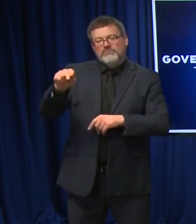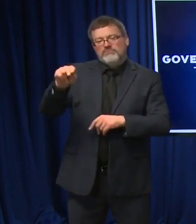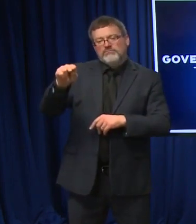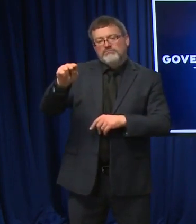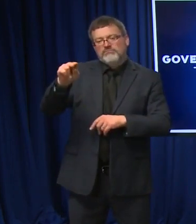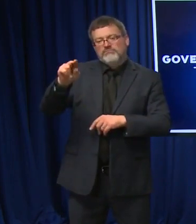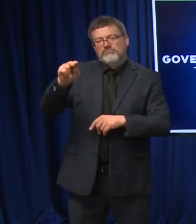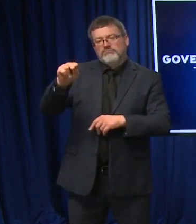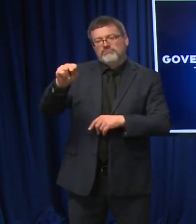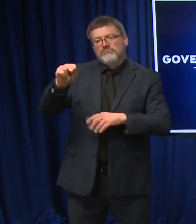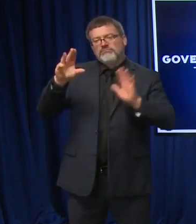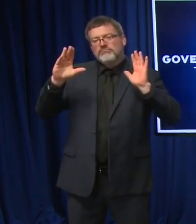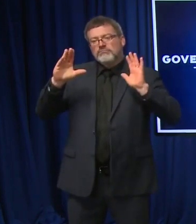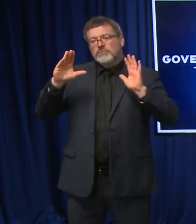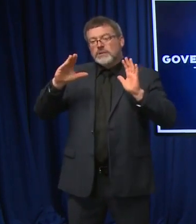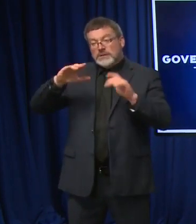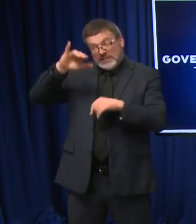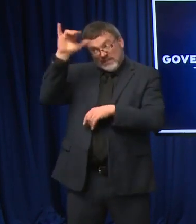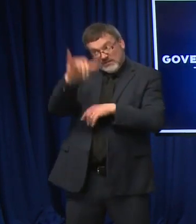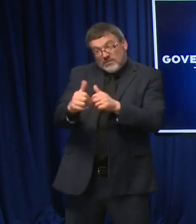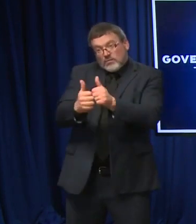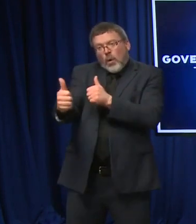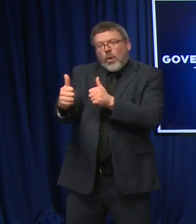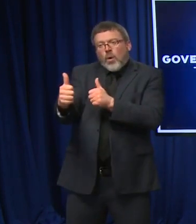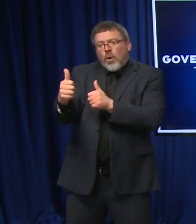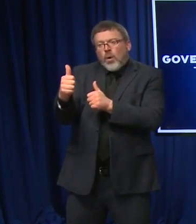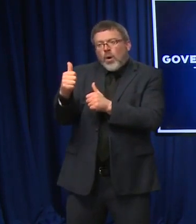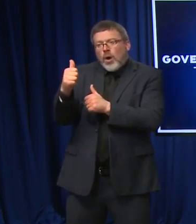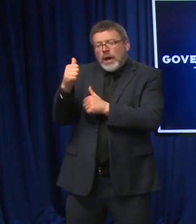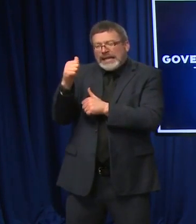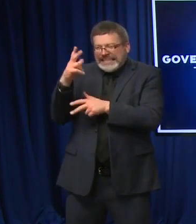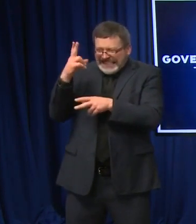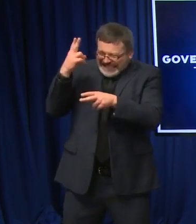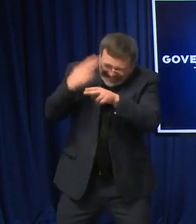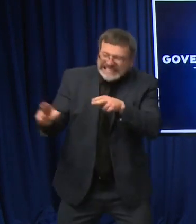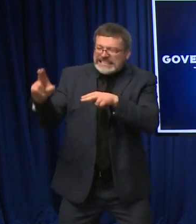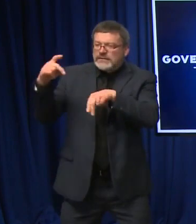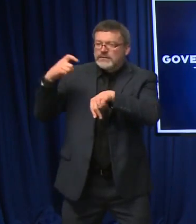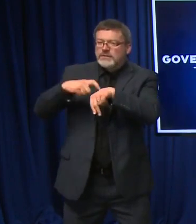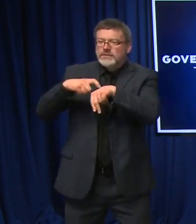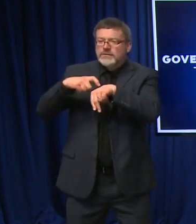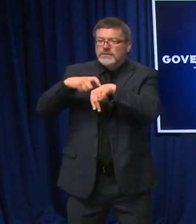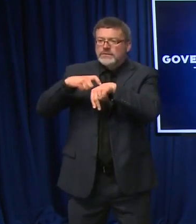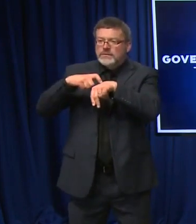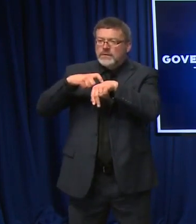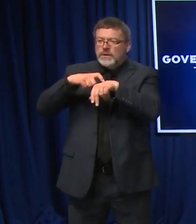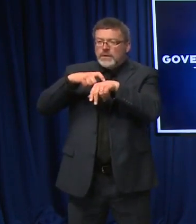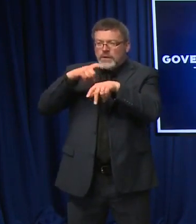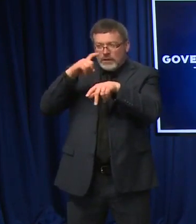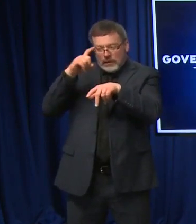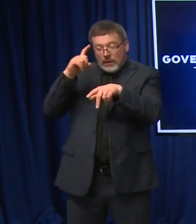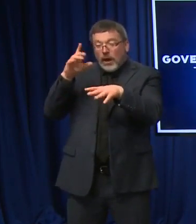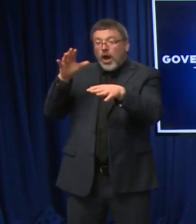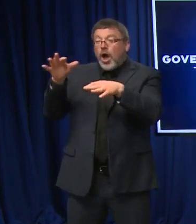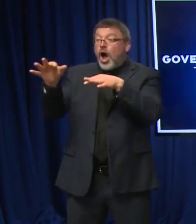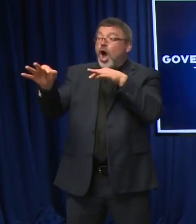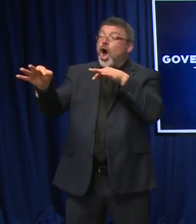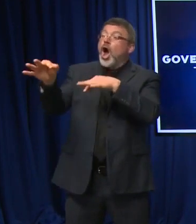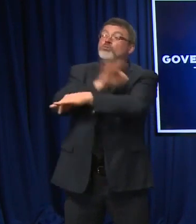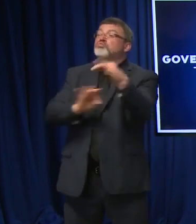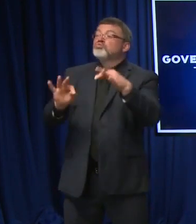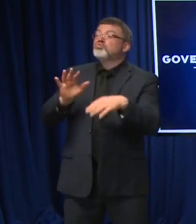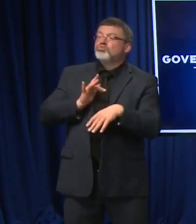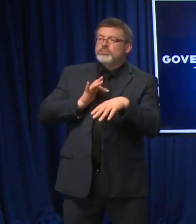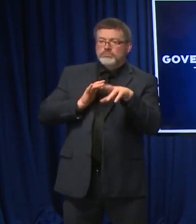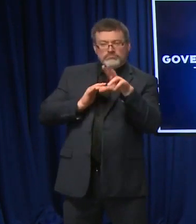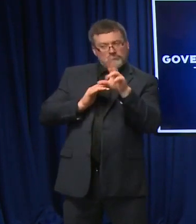Remote learning can patch a hole, but it does not replace the quality of education that individuals and kids can get actually